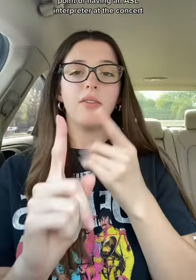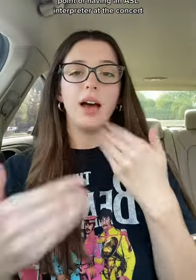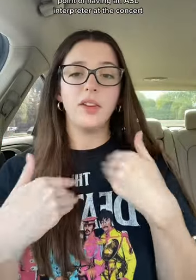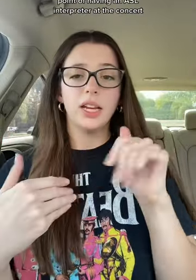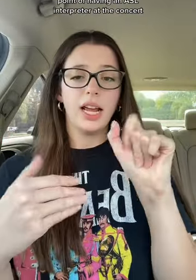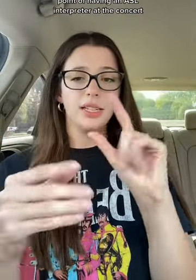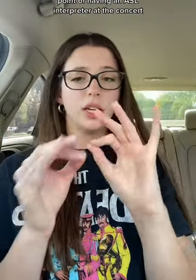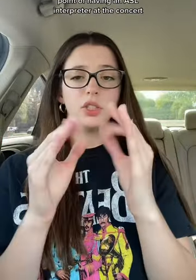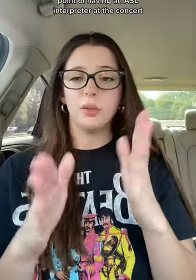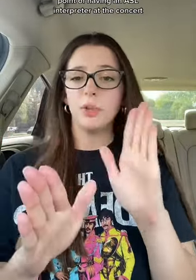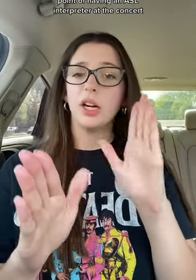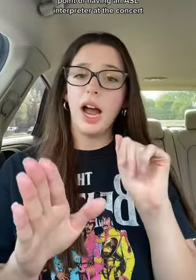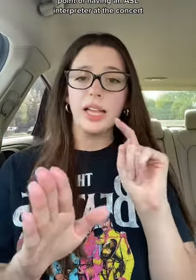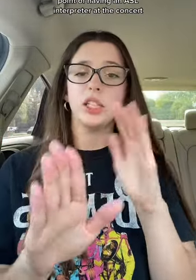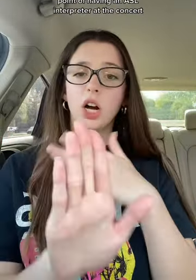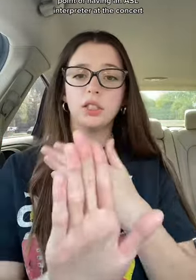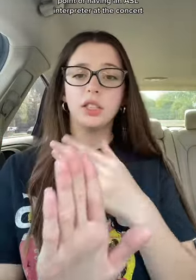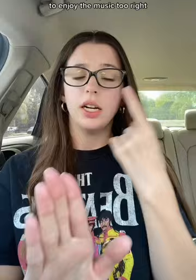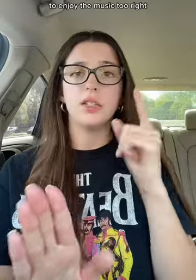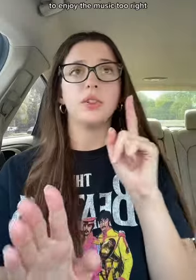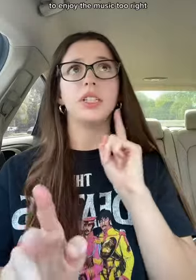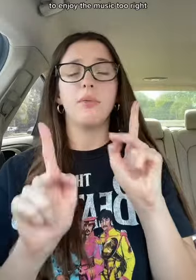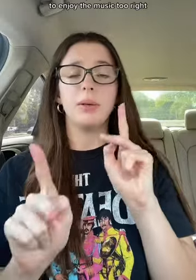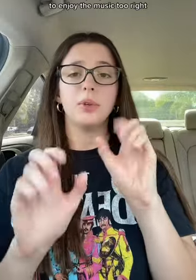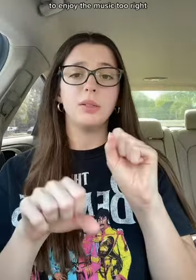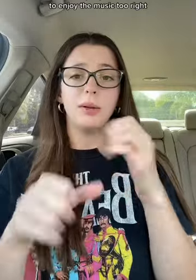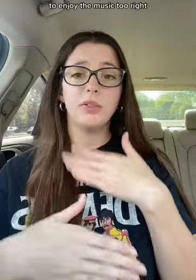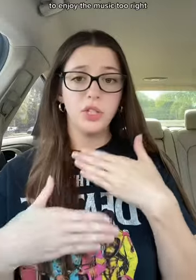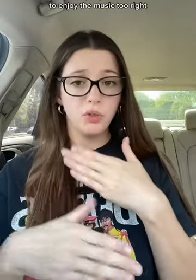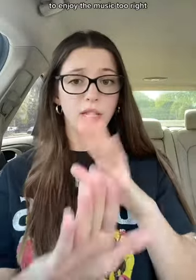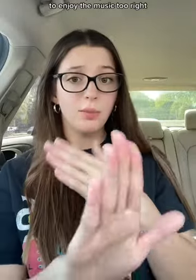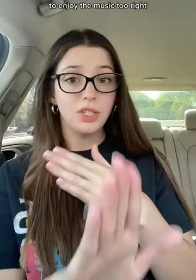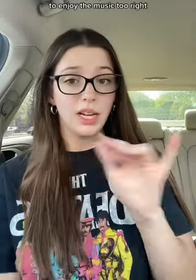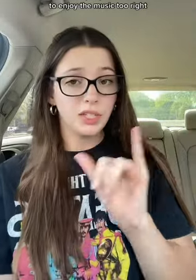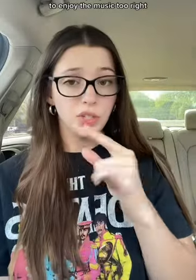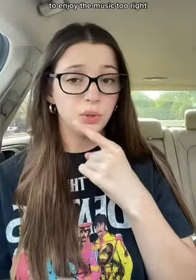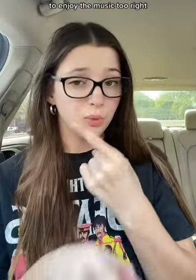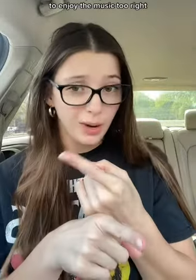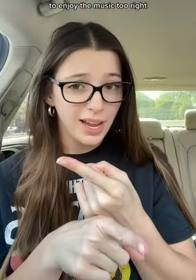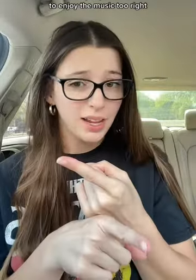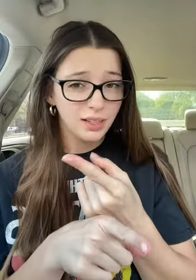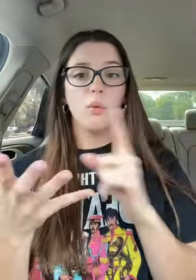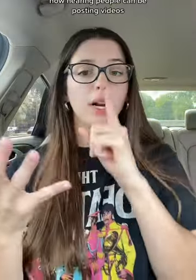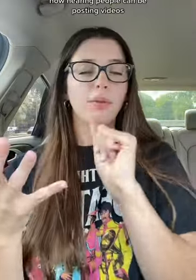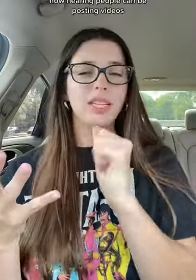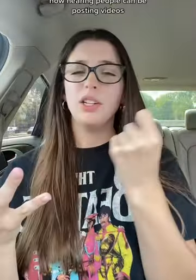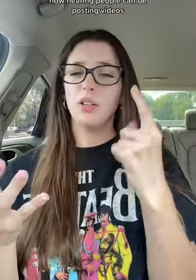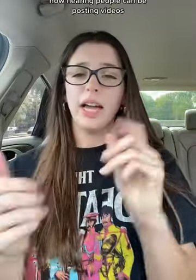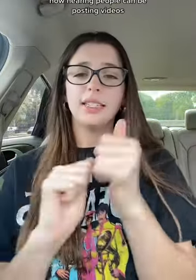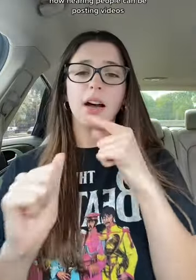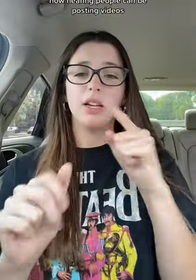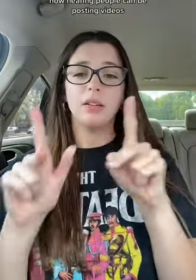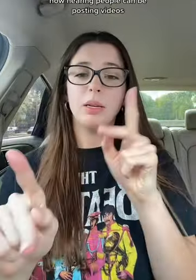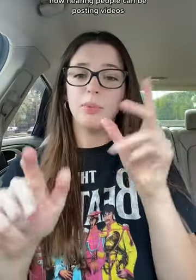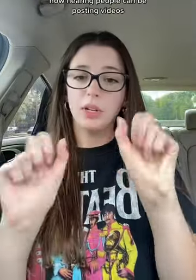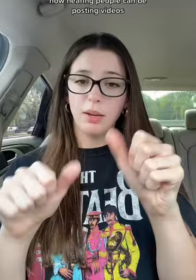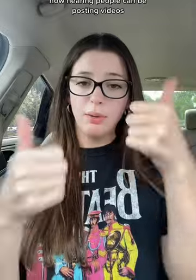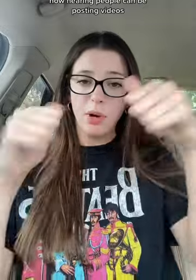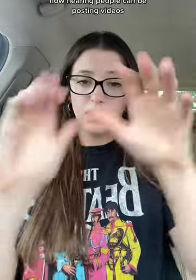having an ASL interpreter at the concert is for deaf people to be able to enjoy the music too, right? What I really don't get is how hearing people can be posting